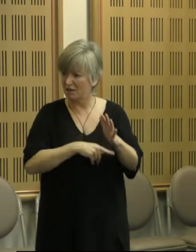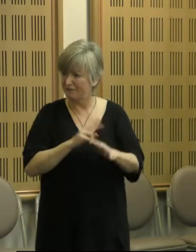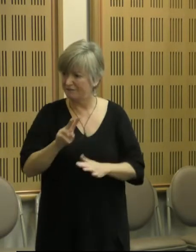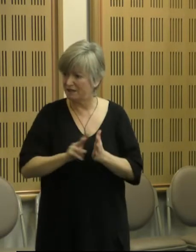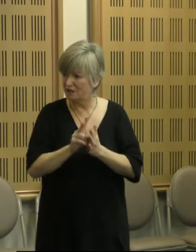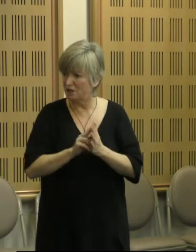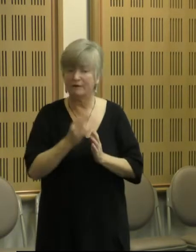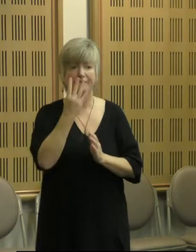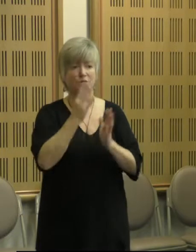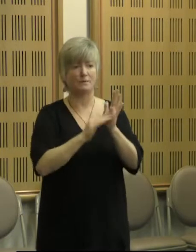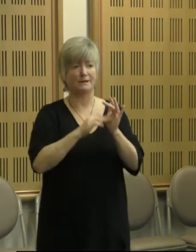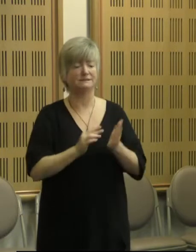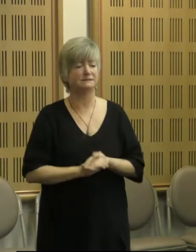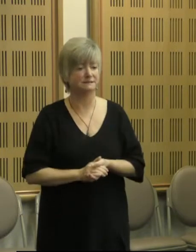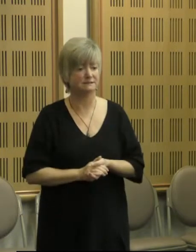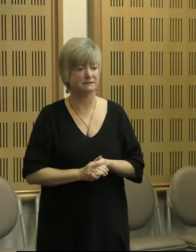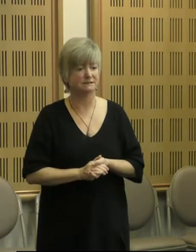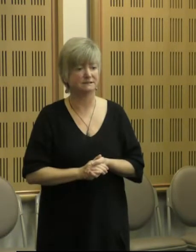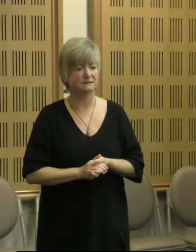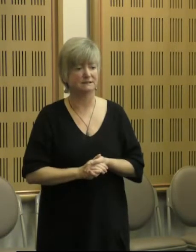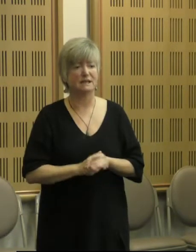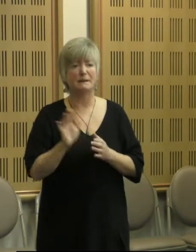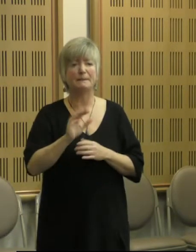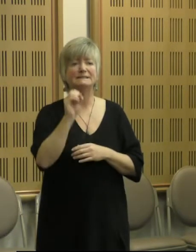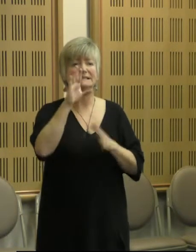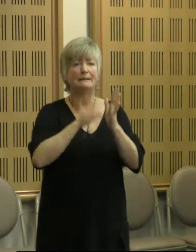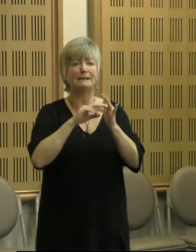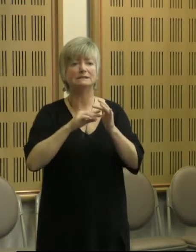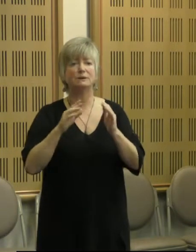minutes? And then that's probably another five, so about ten minutes' time.